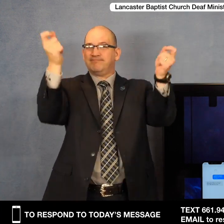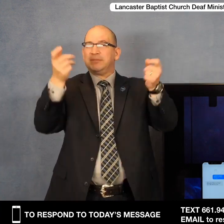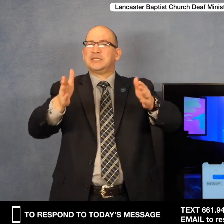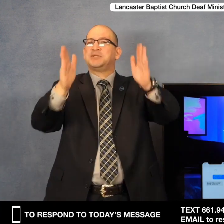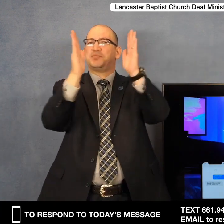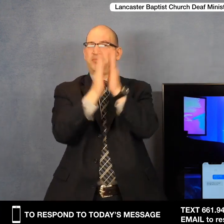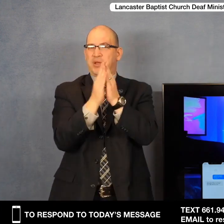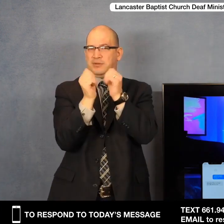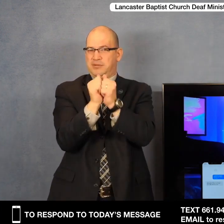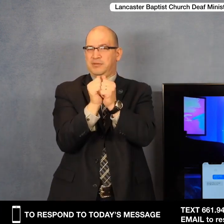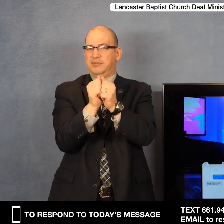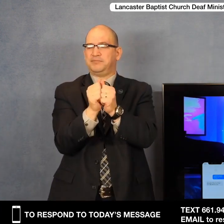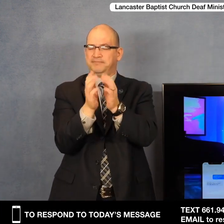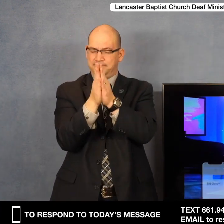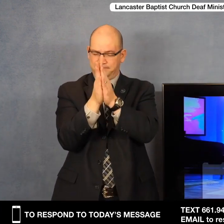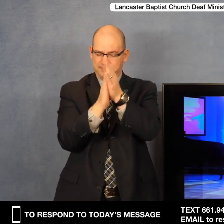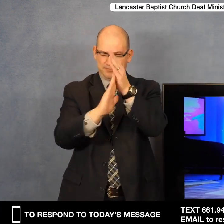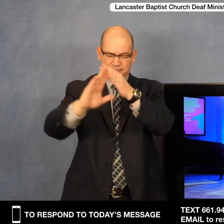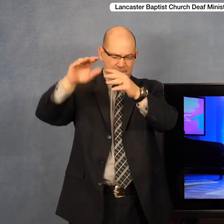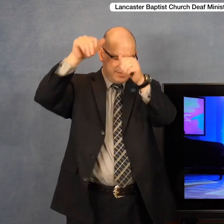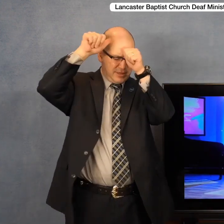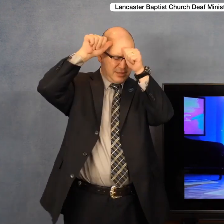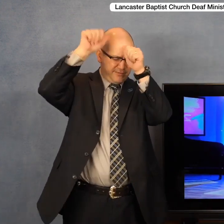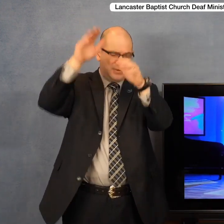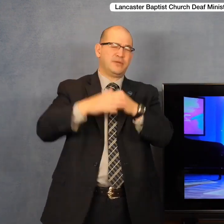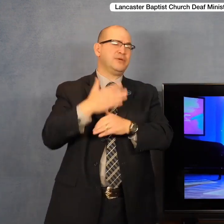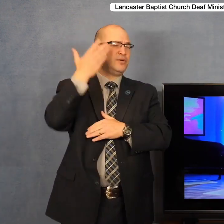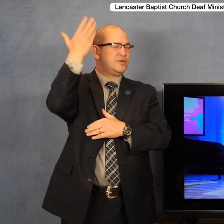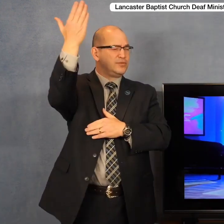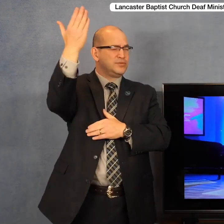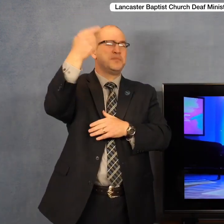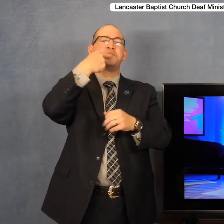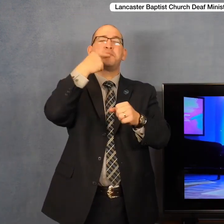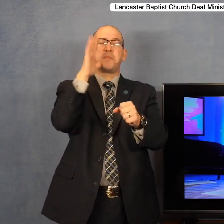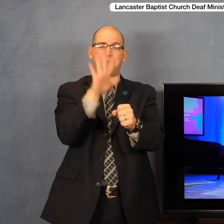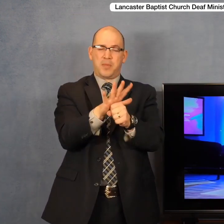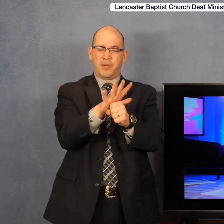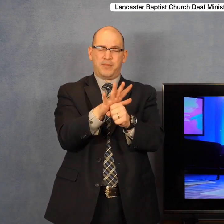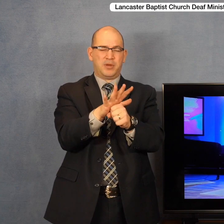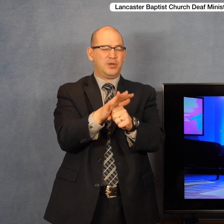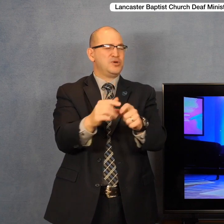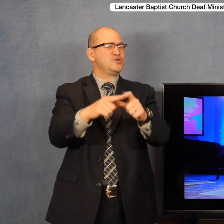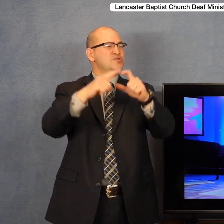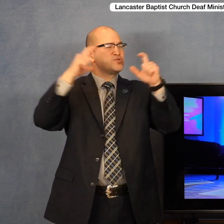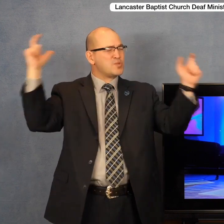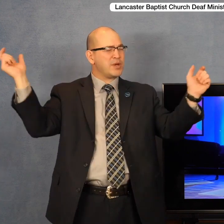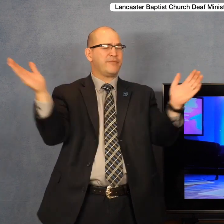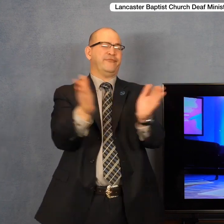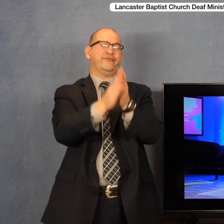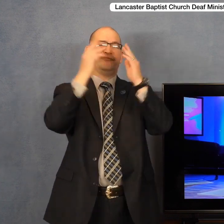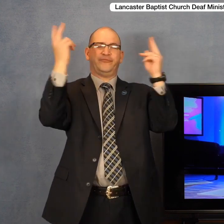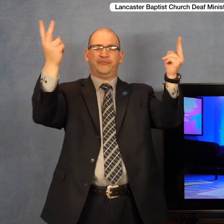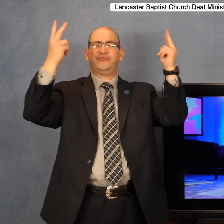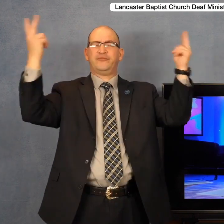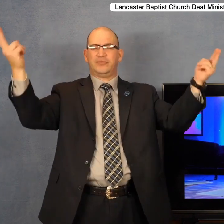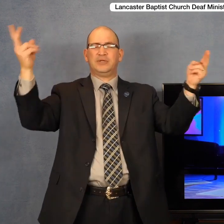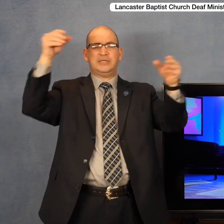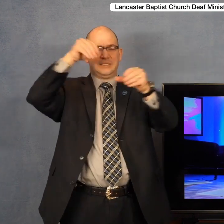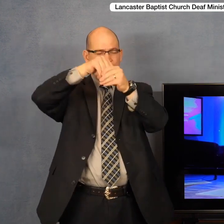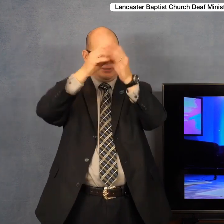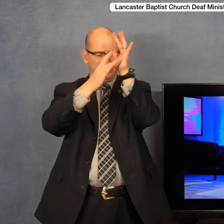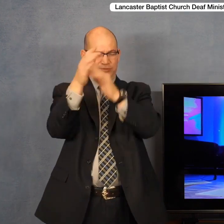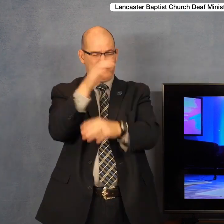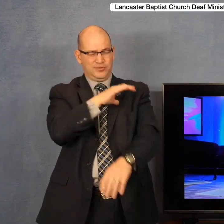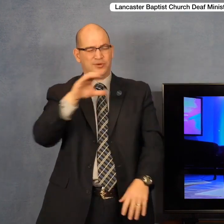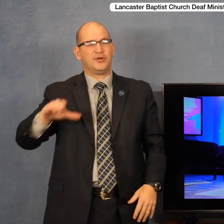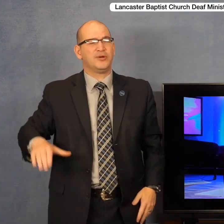Let's pray together, shall we? Our Father in heaven, you have promised great victory for us. In the person of the